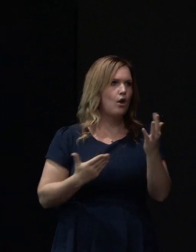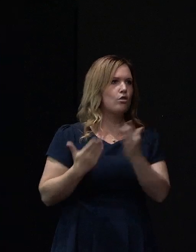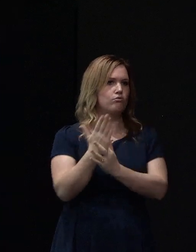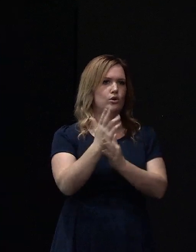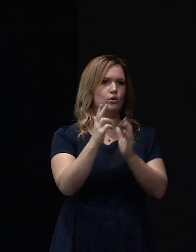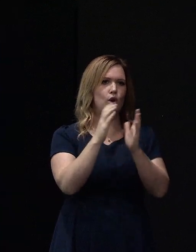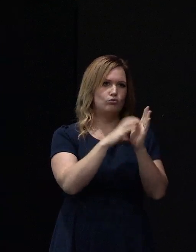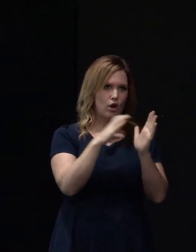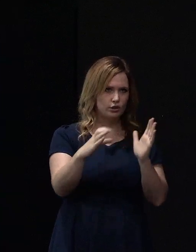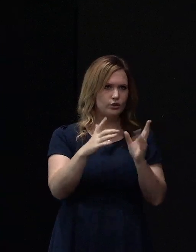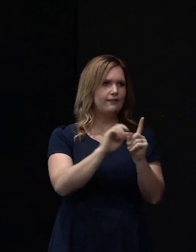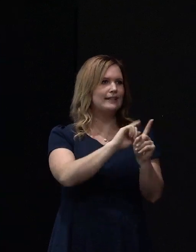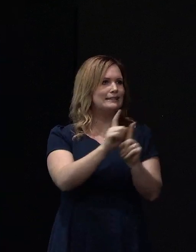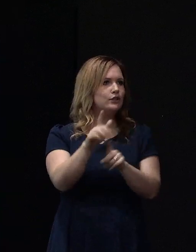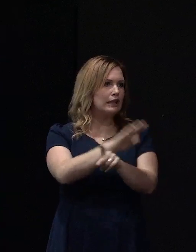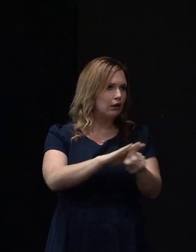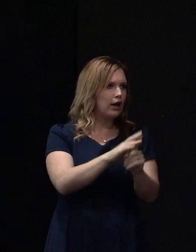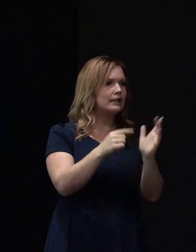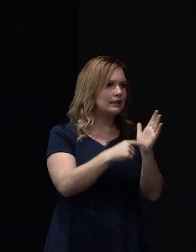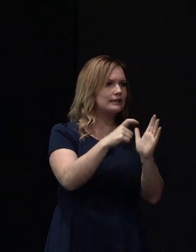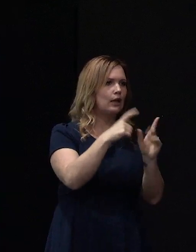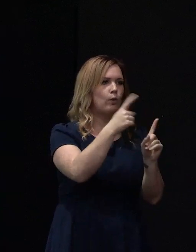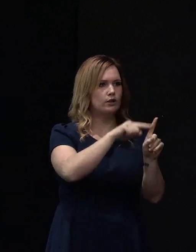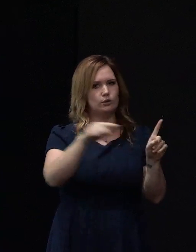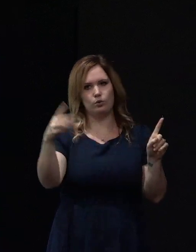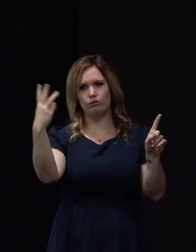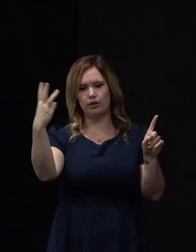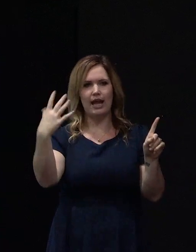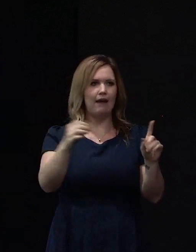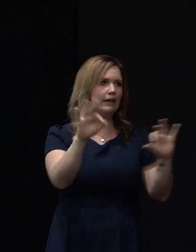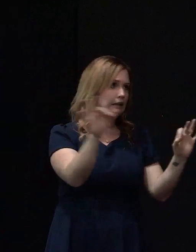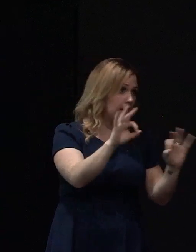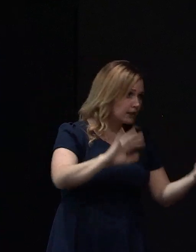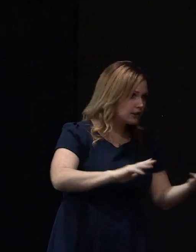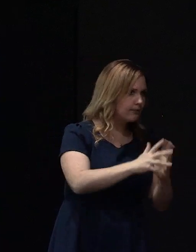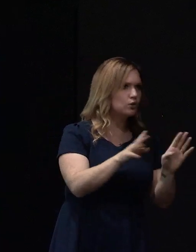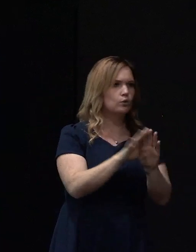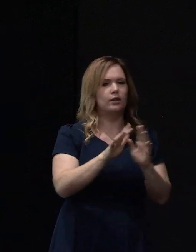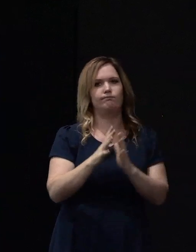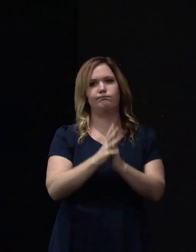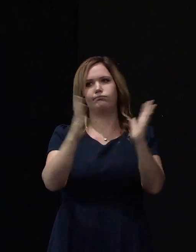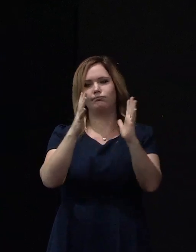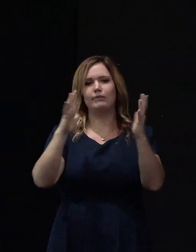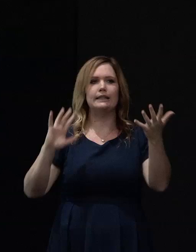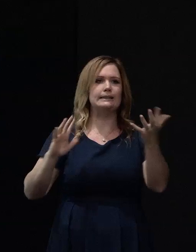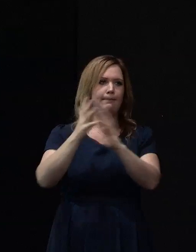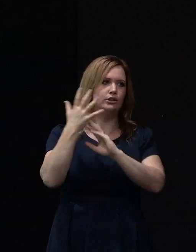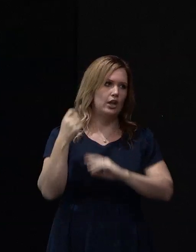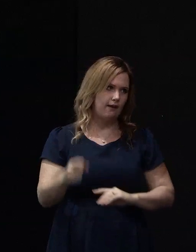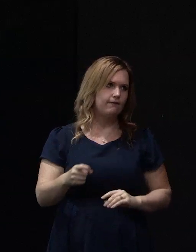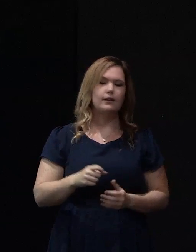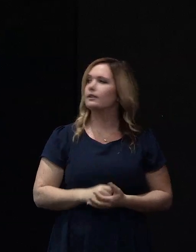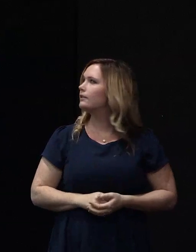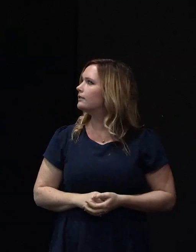technical categories and they span essentially from no damage right through to the most heavily damaged of the residential properties.